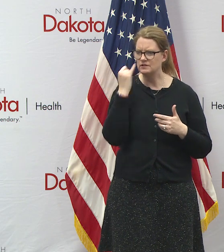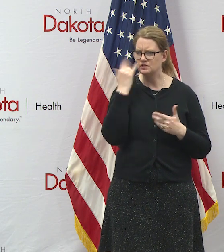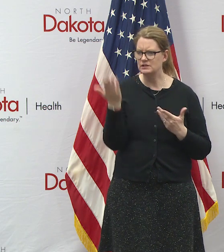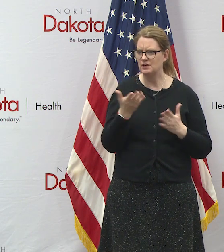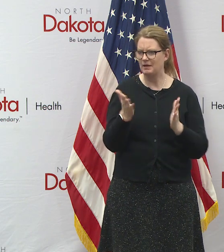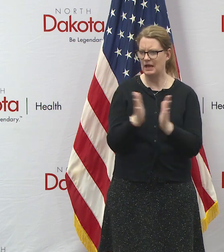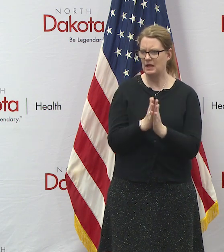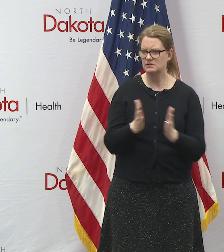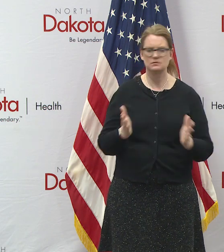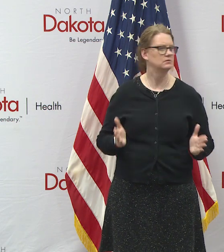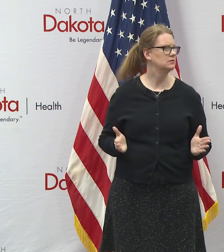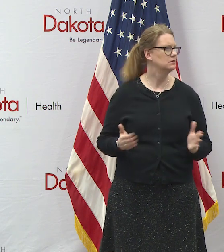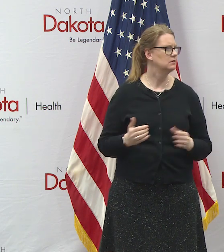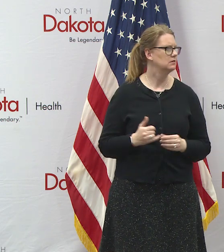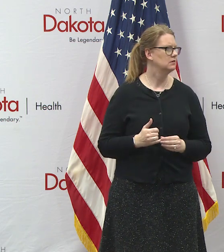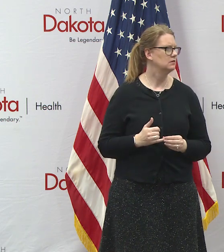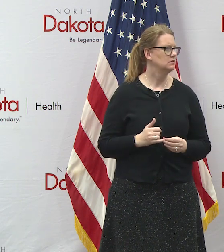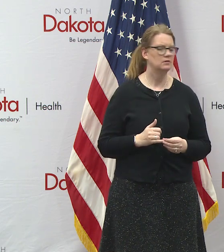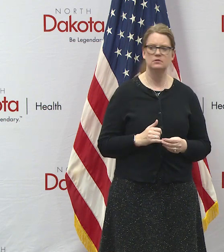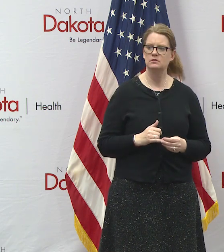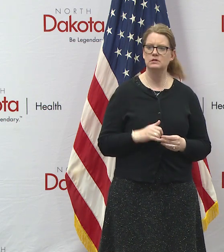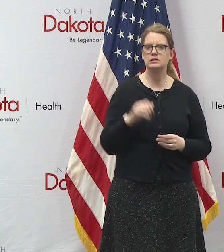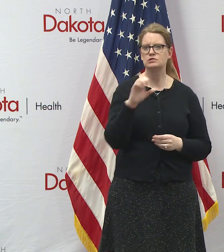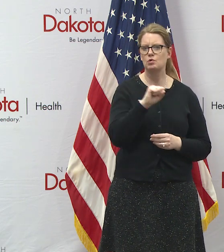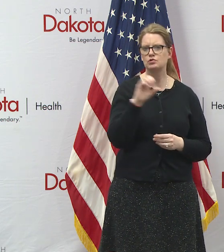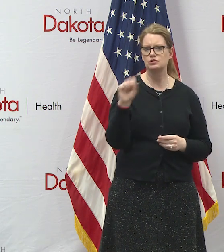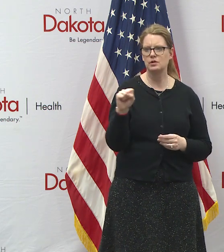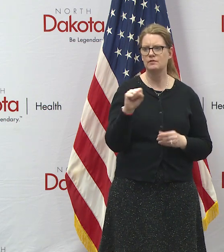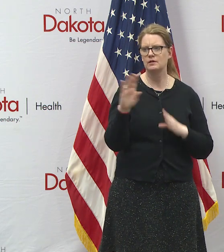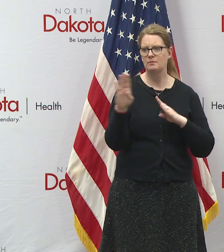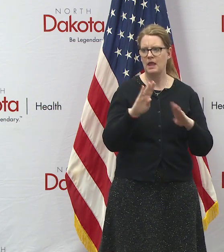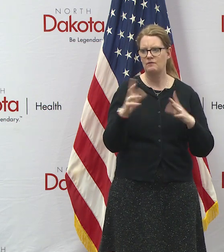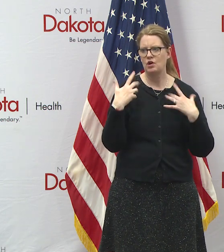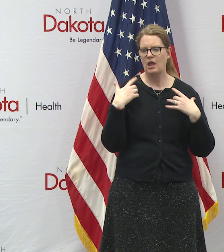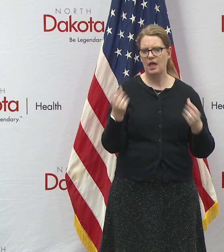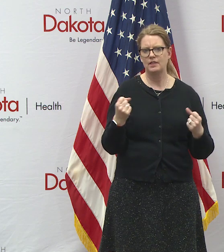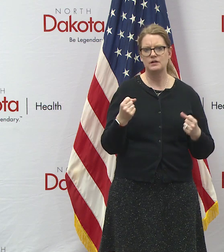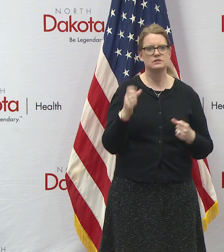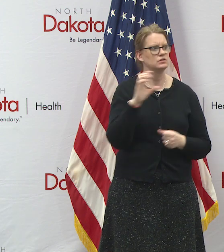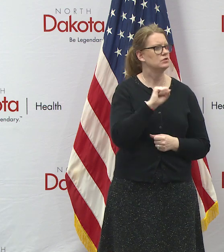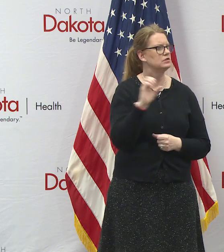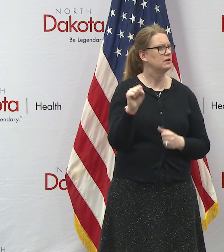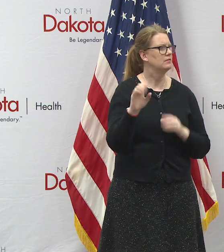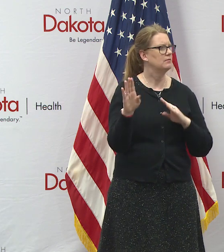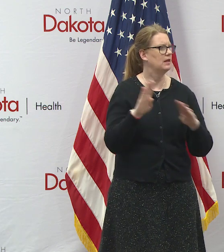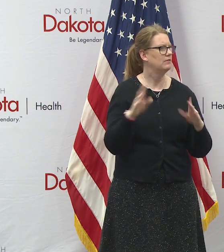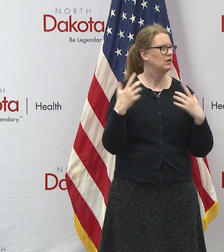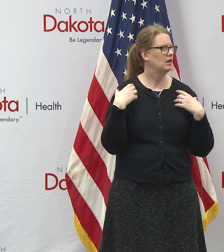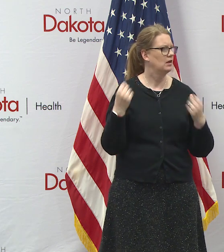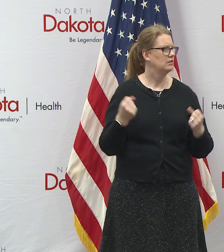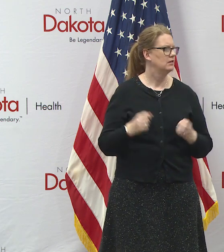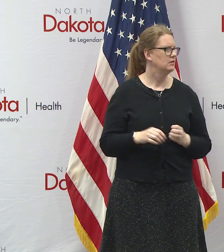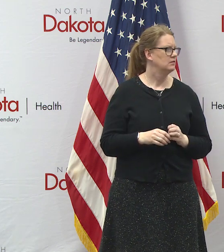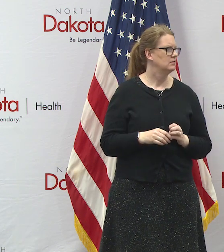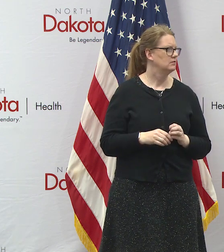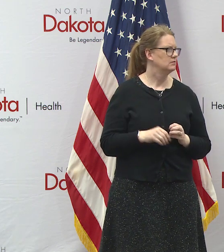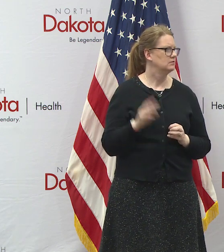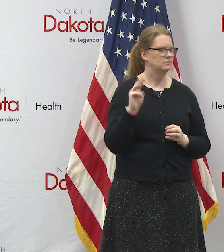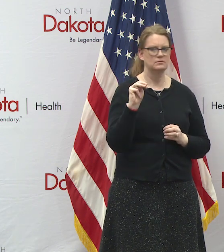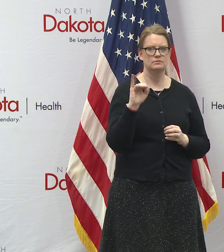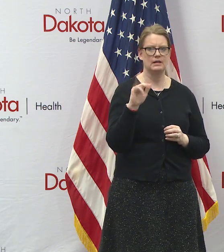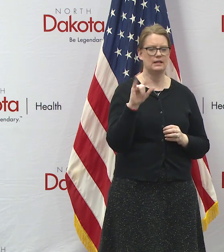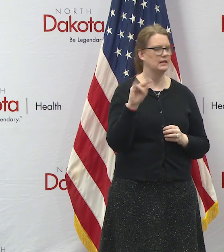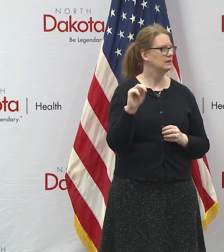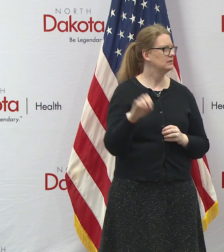ask her but social services or behavioral health social services behavioral health uh my lynn do you want to